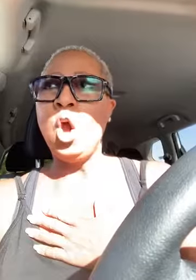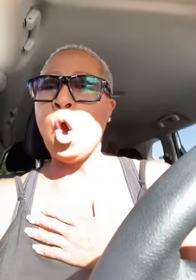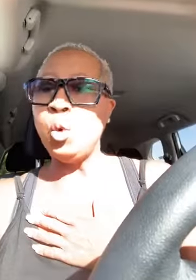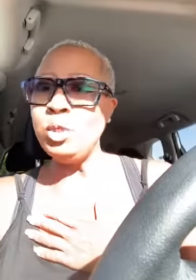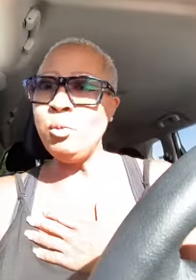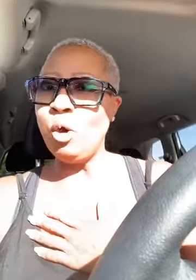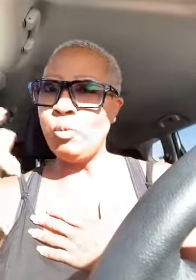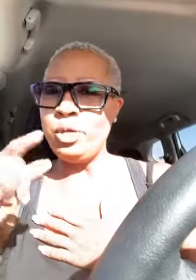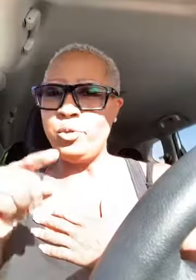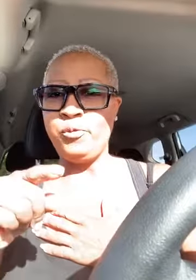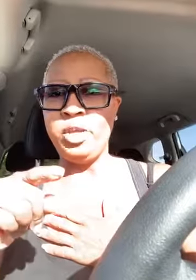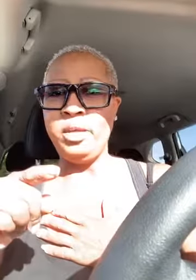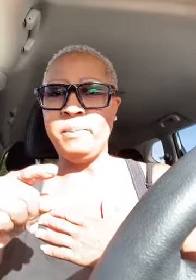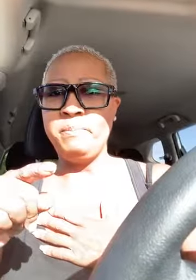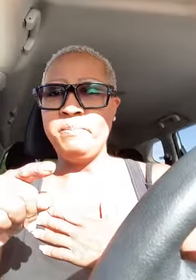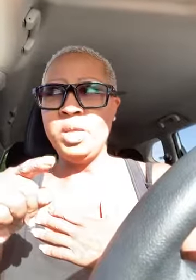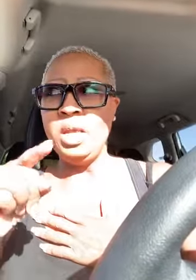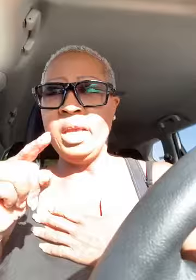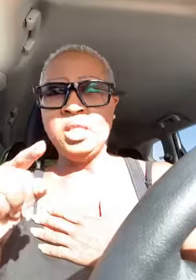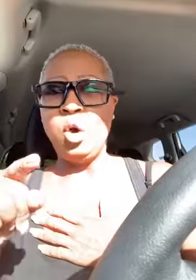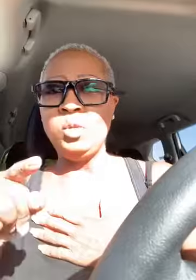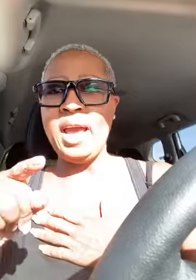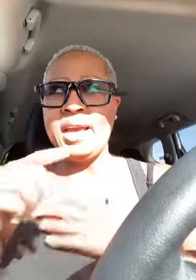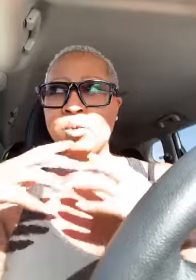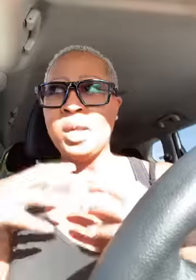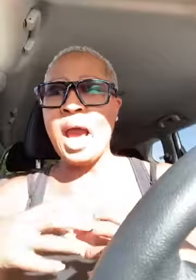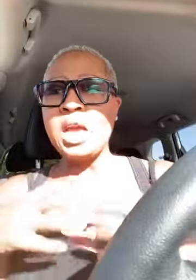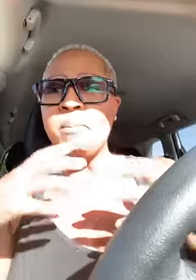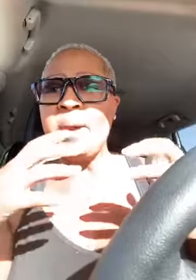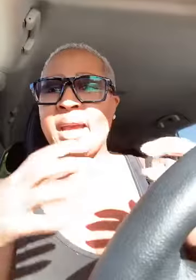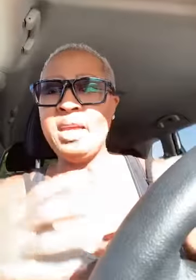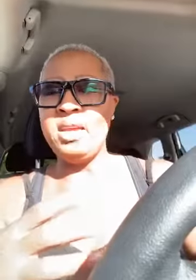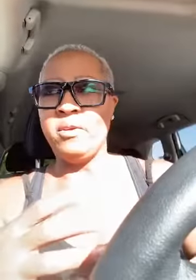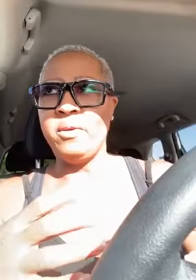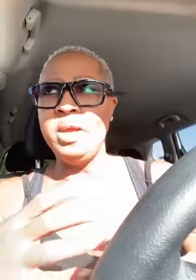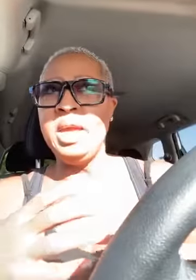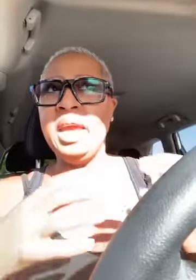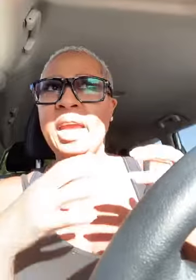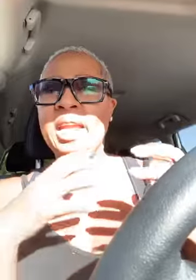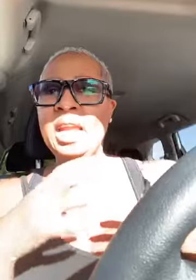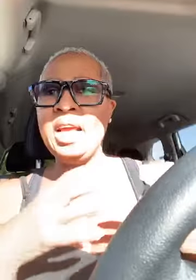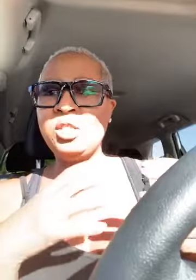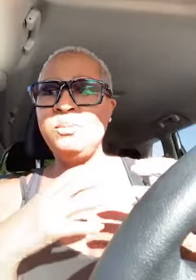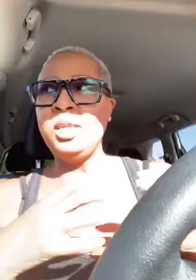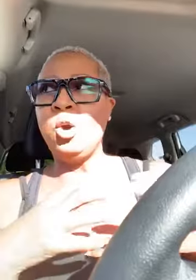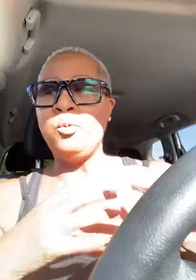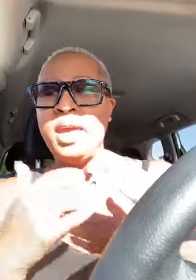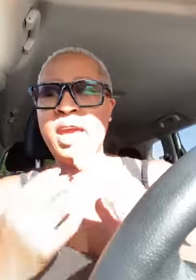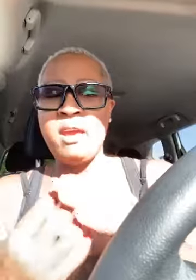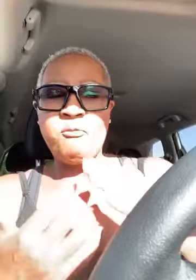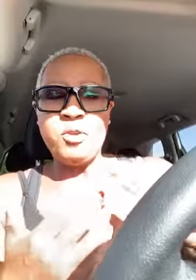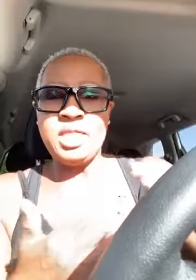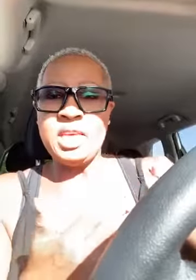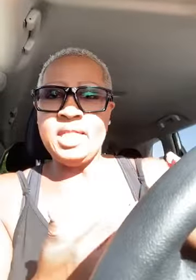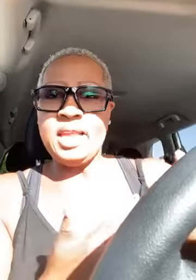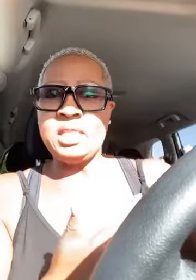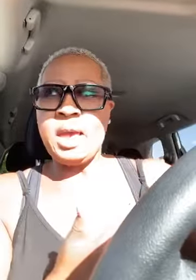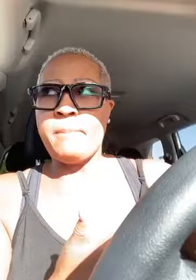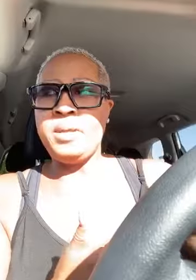only what we do for him is gonna last when i come back here it lets me know that everything that has happened